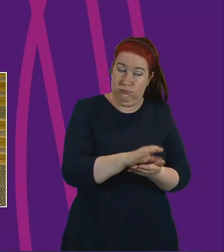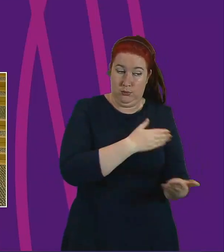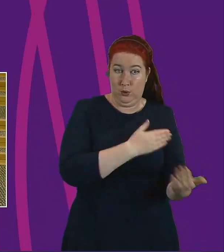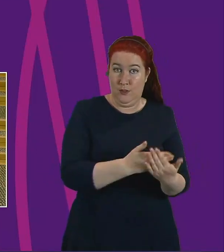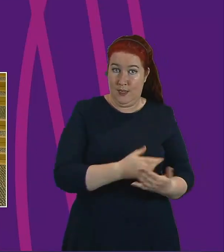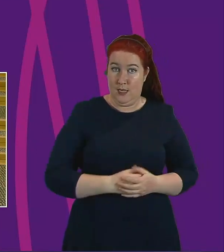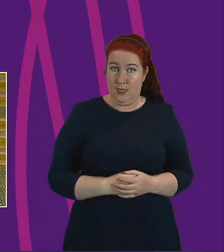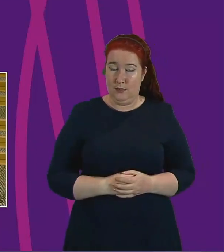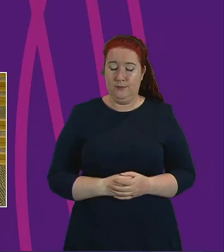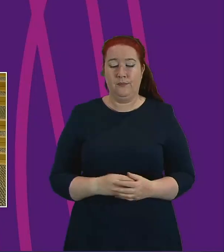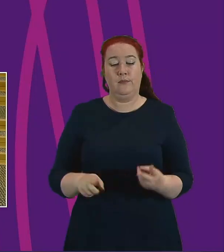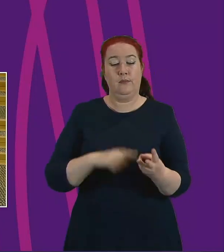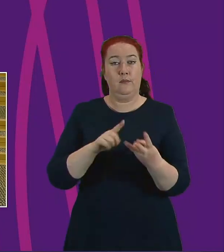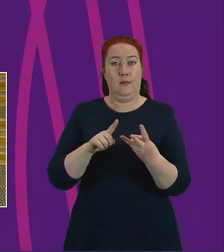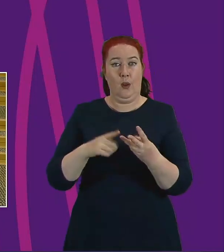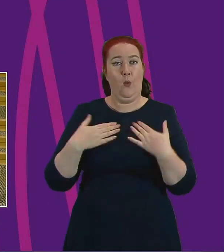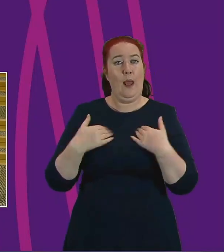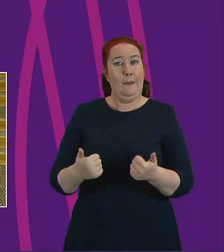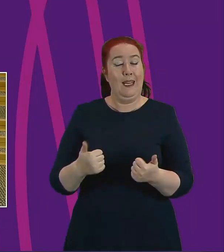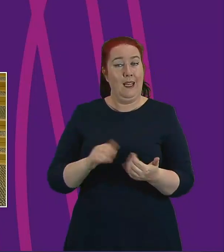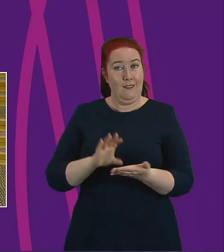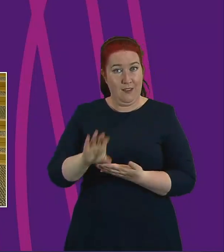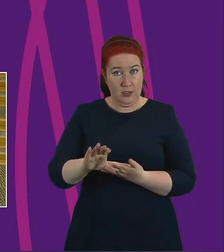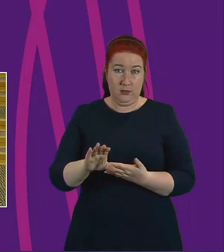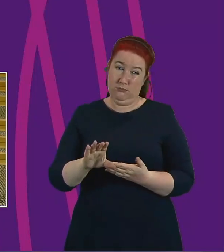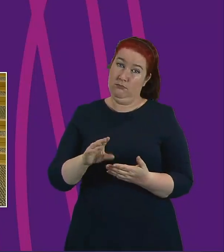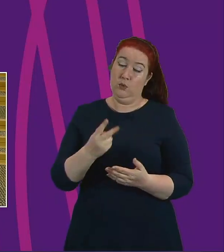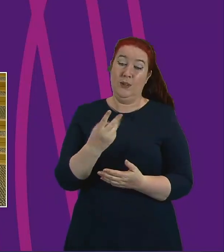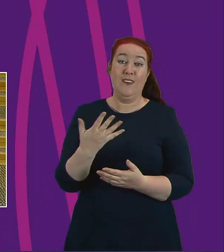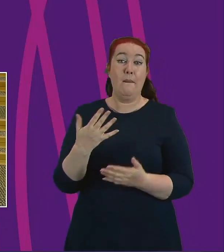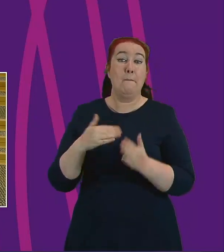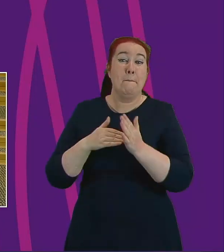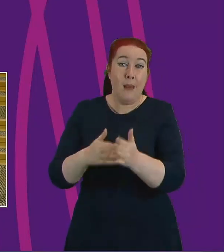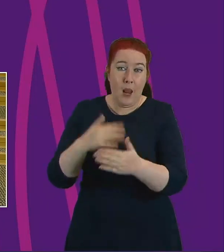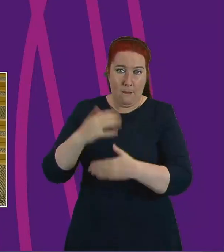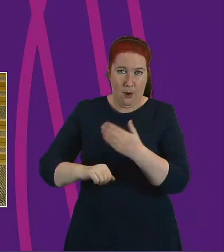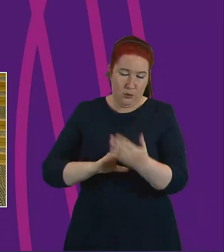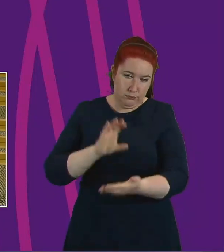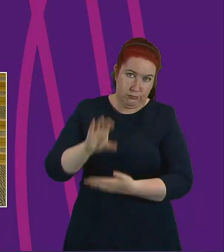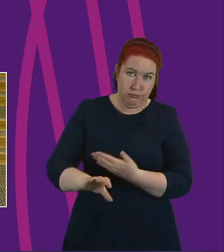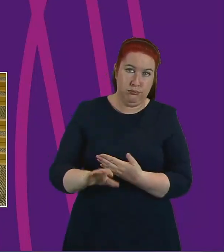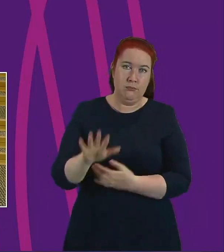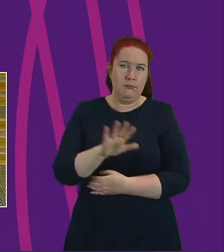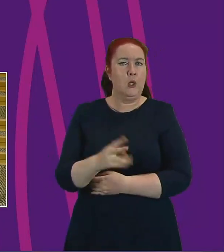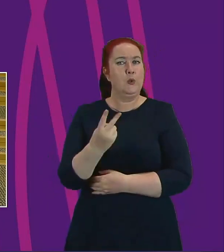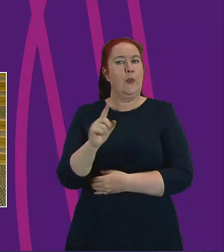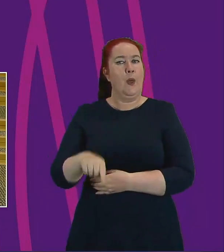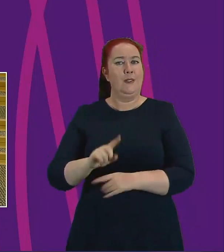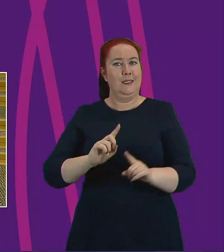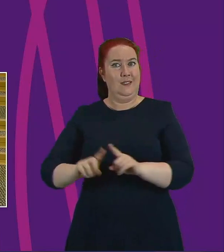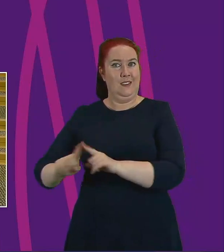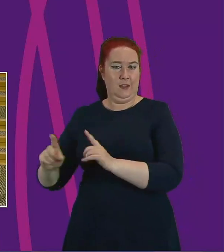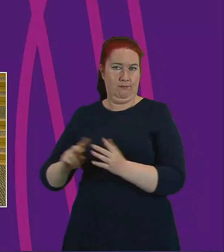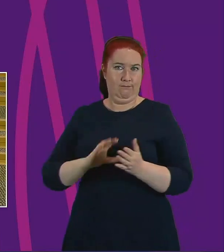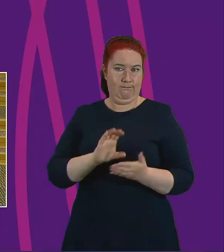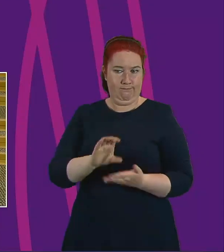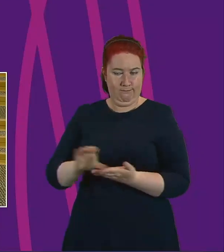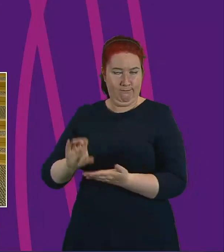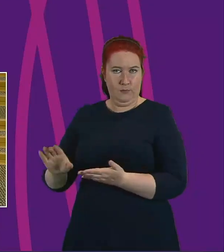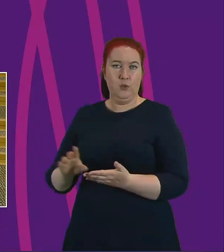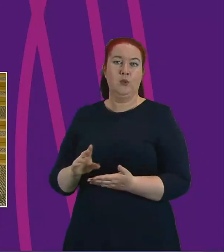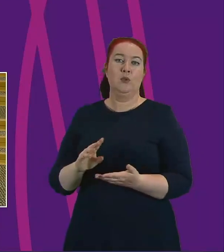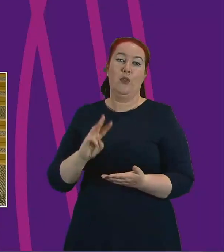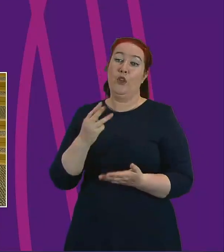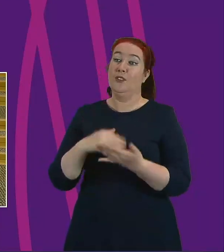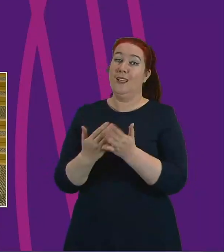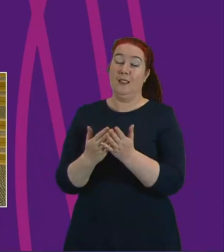And a well-being fund allocating over 25 million pounds to date through around 2,000 awards to third sector organisations up and